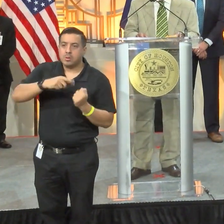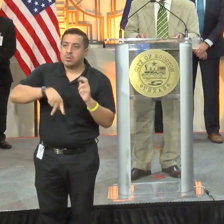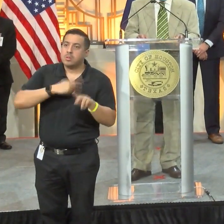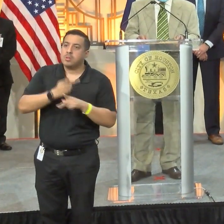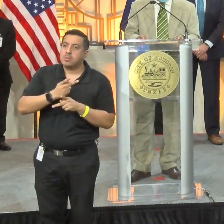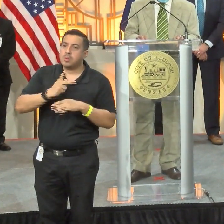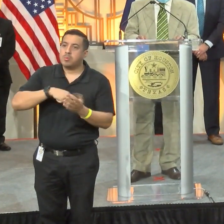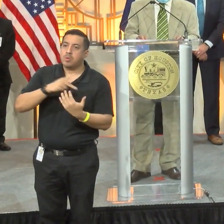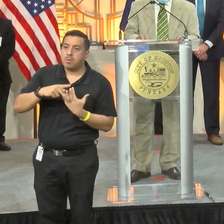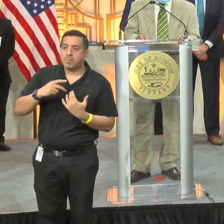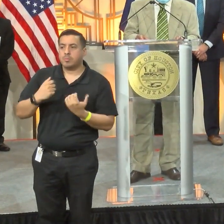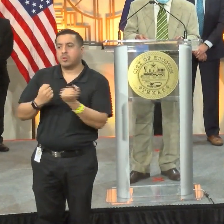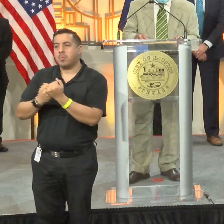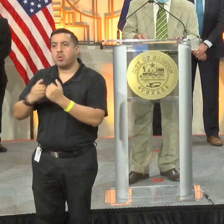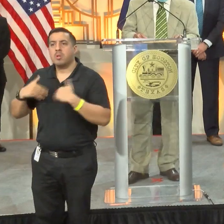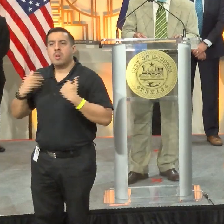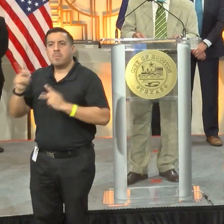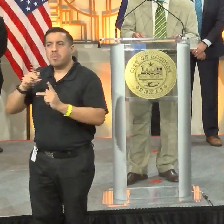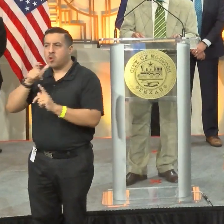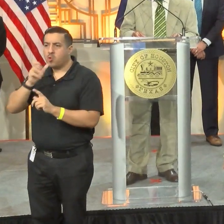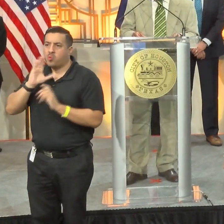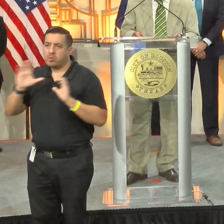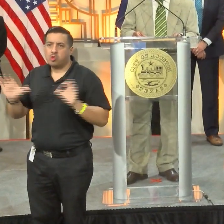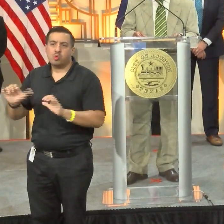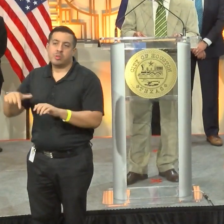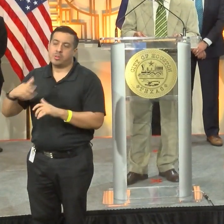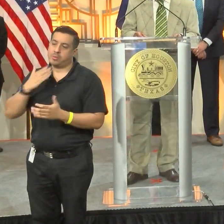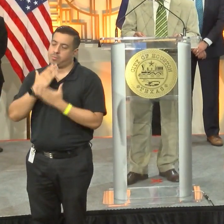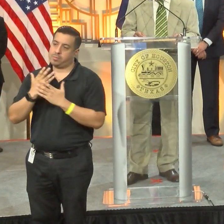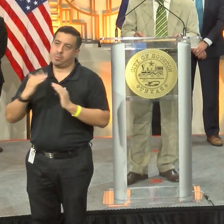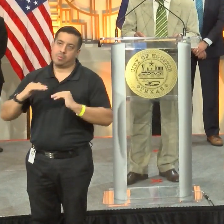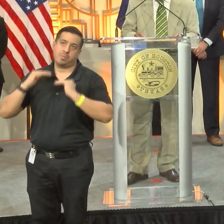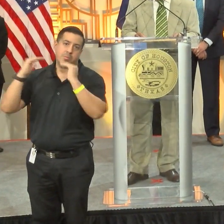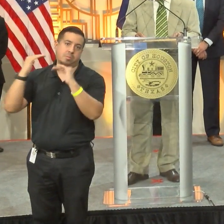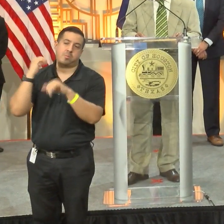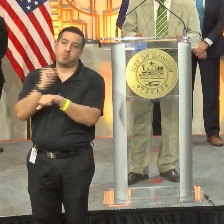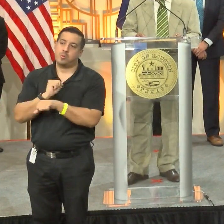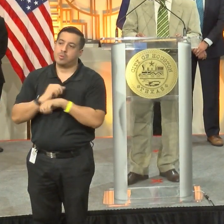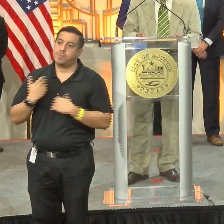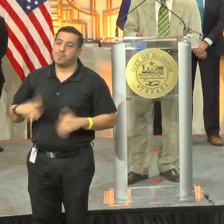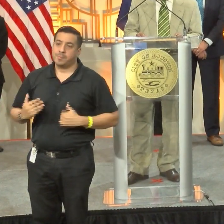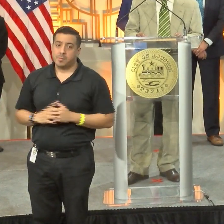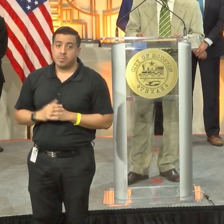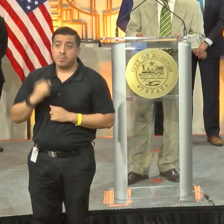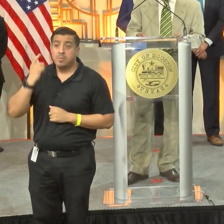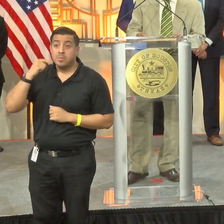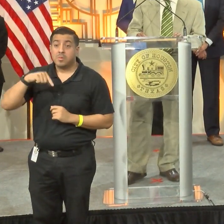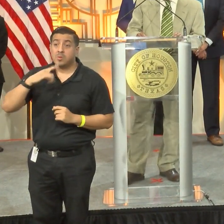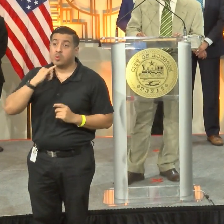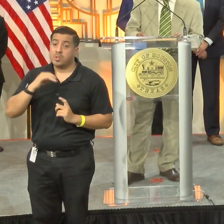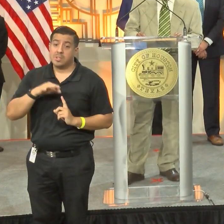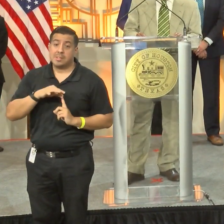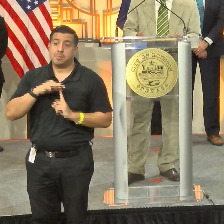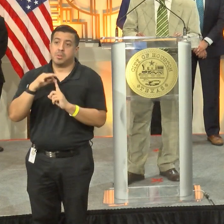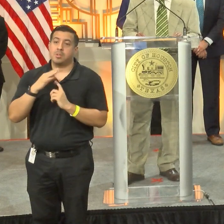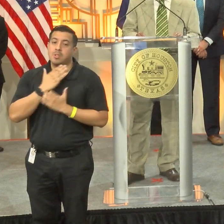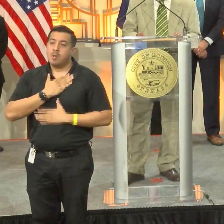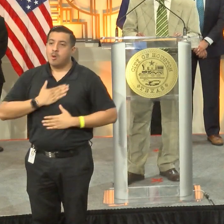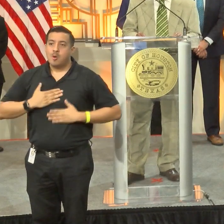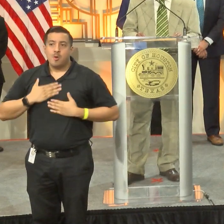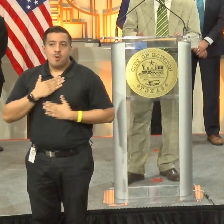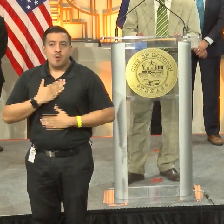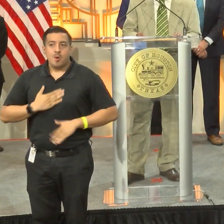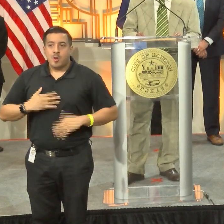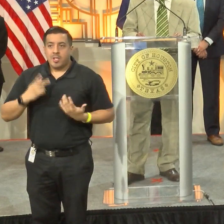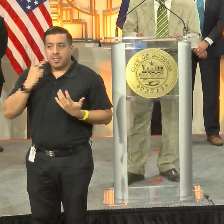to support the young people who are going to be doing this very vital work. It is a special pleasure for me to be able to see